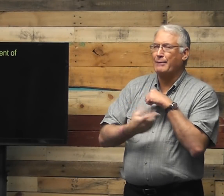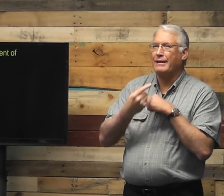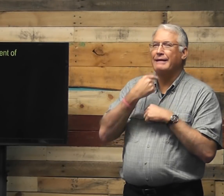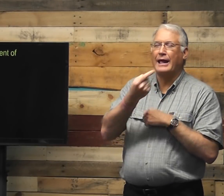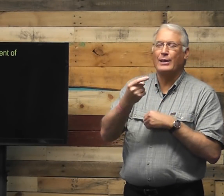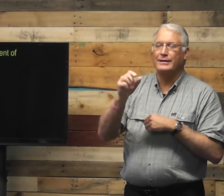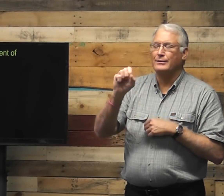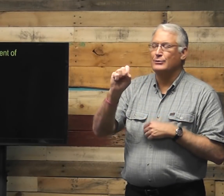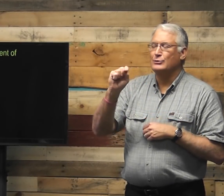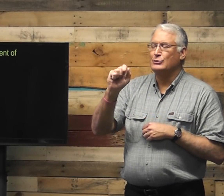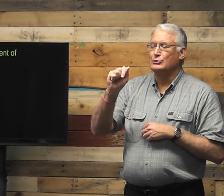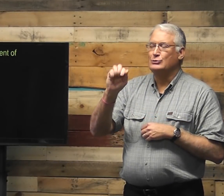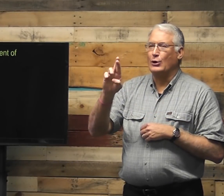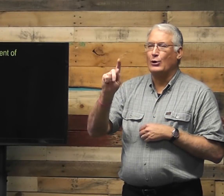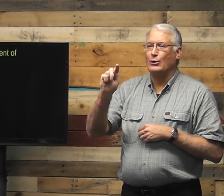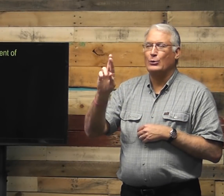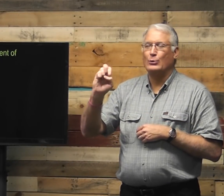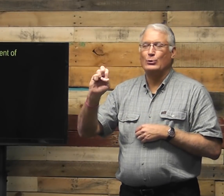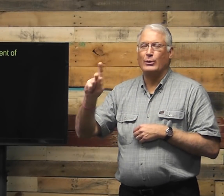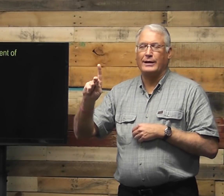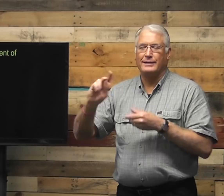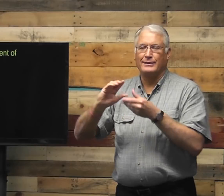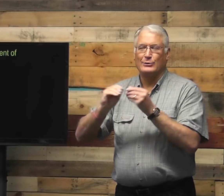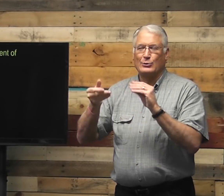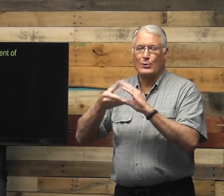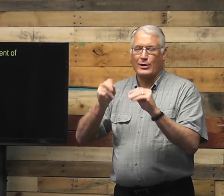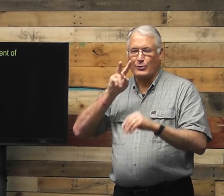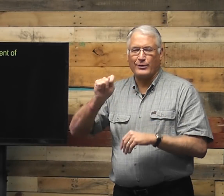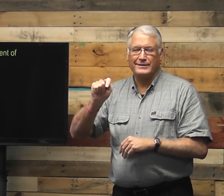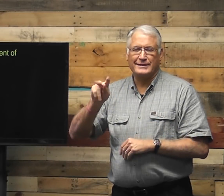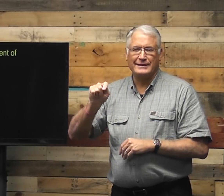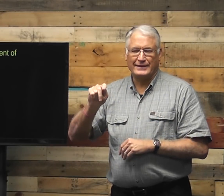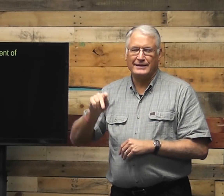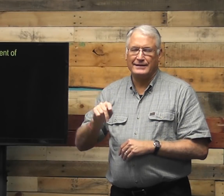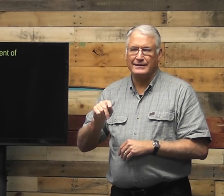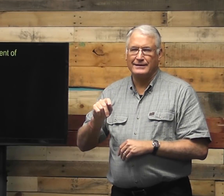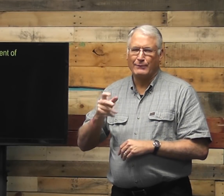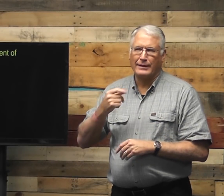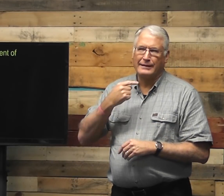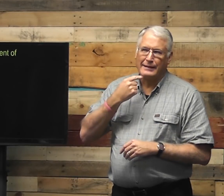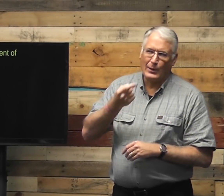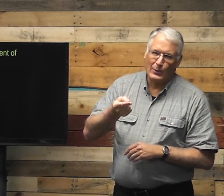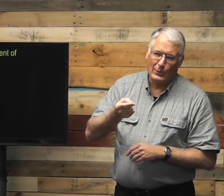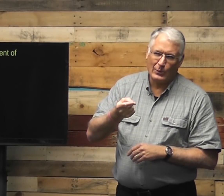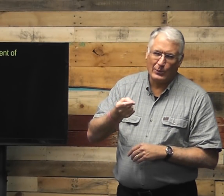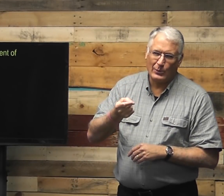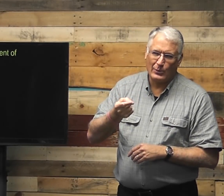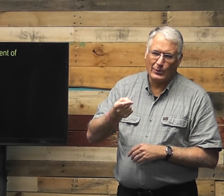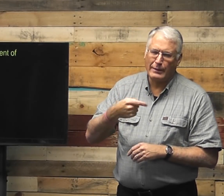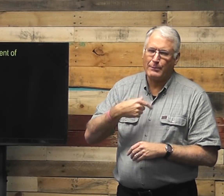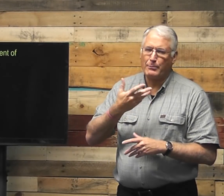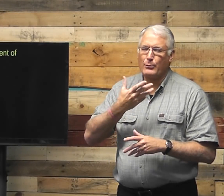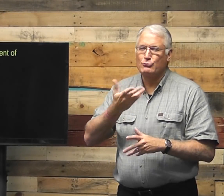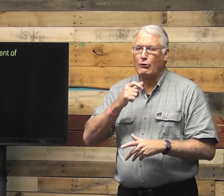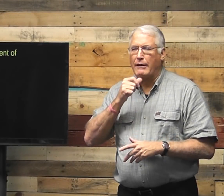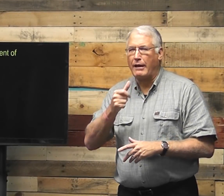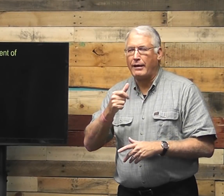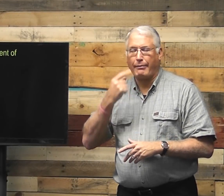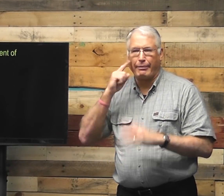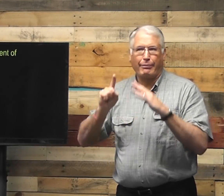You know, I'm tempted to tell you about a Star Trek story that I've seen on TV, and I don't